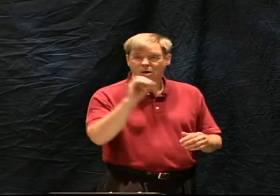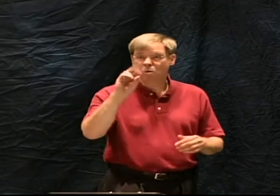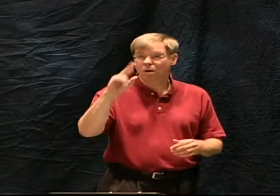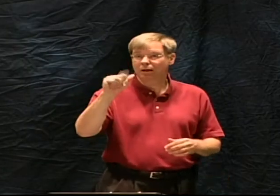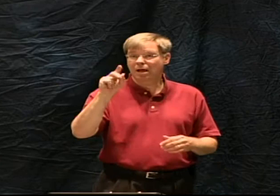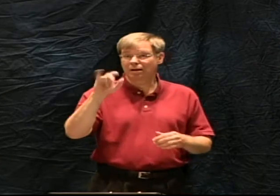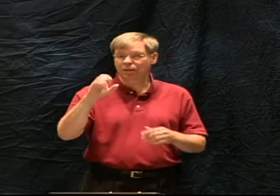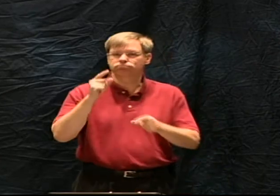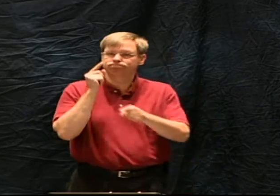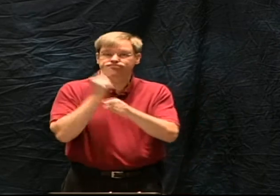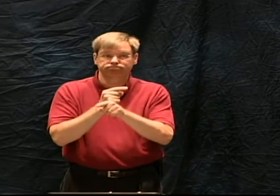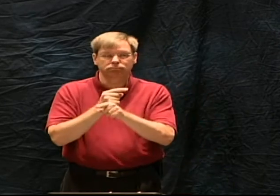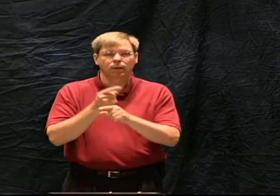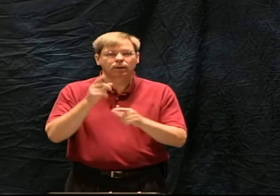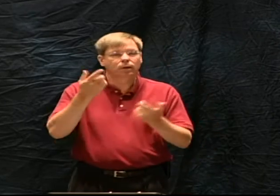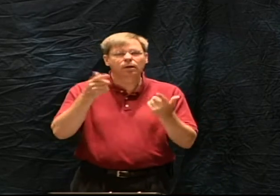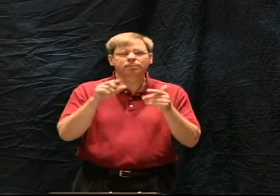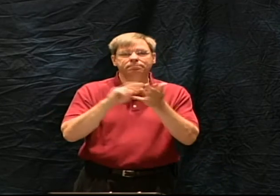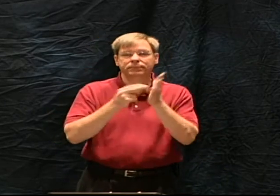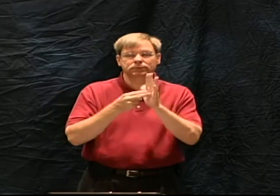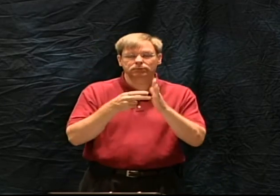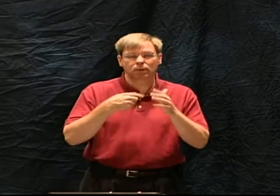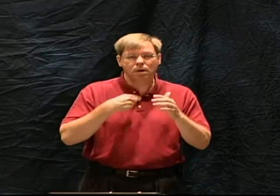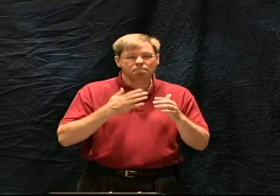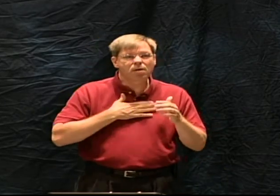The correct view is an organic view.